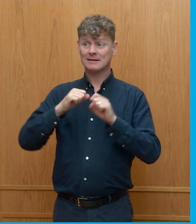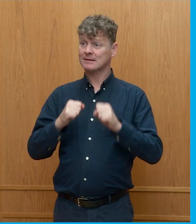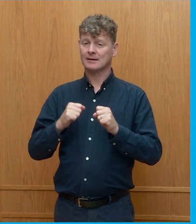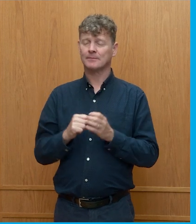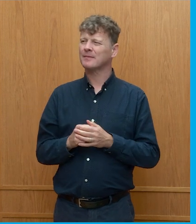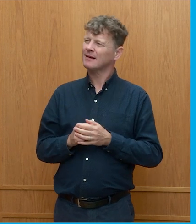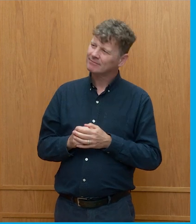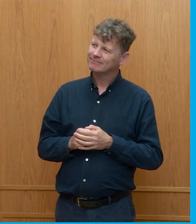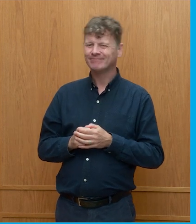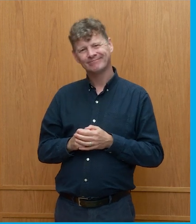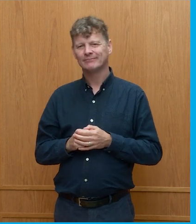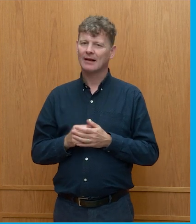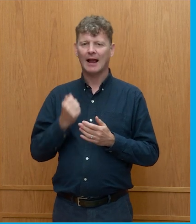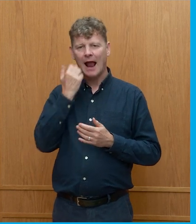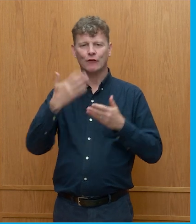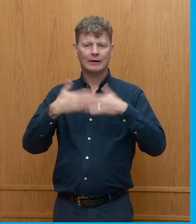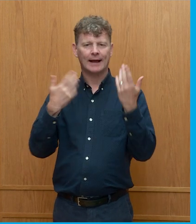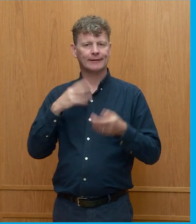It depends which day of the week it is.